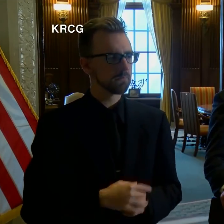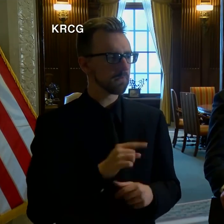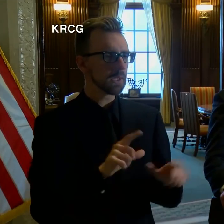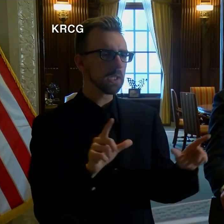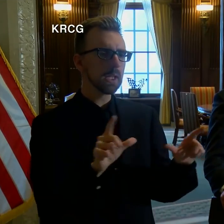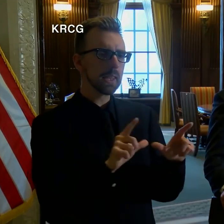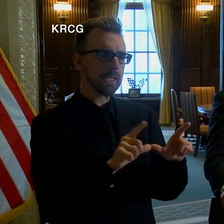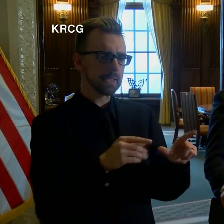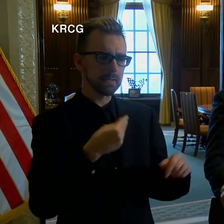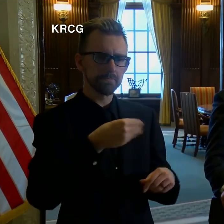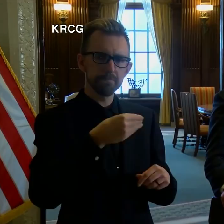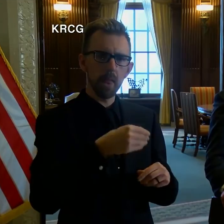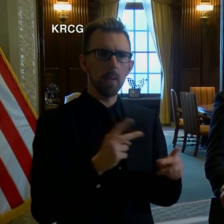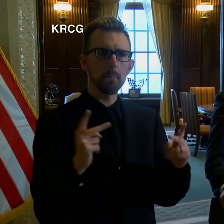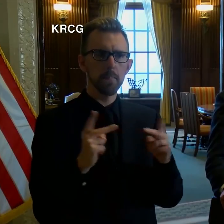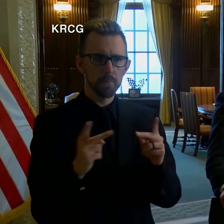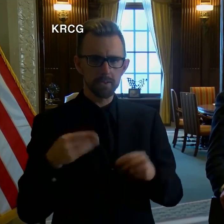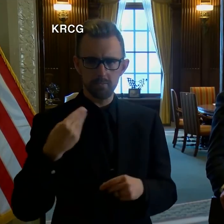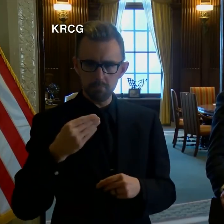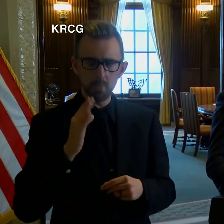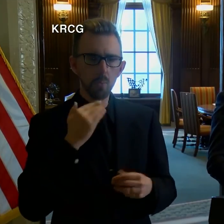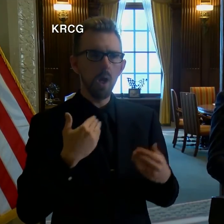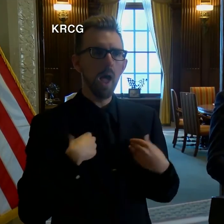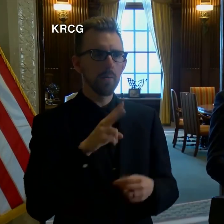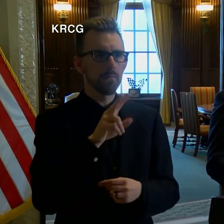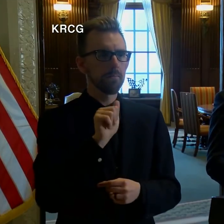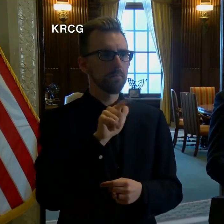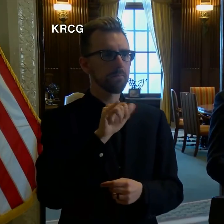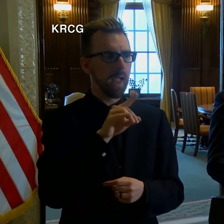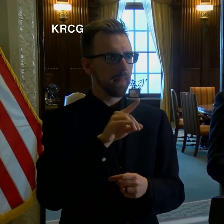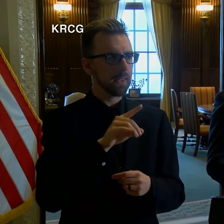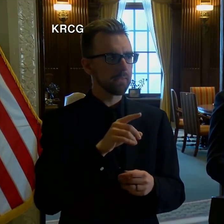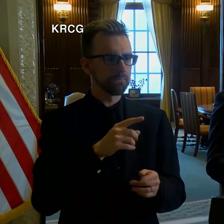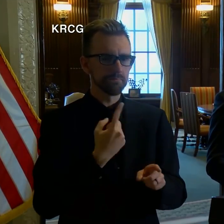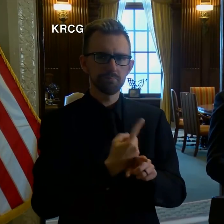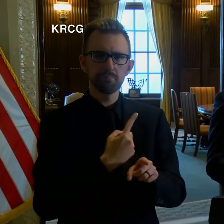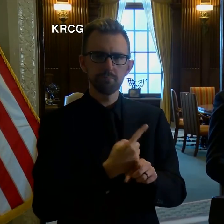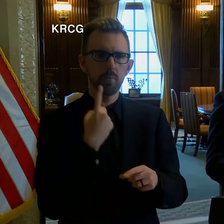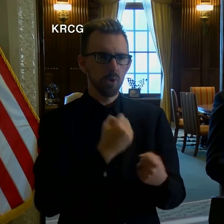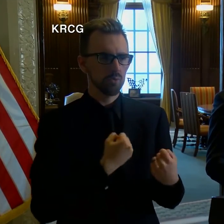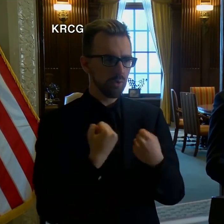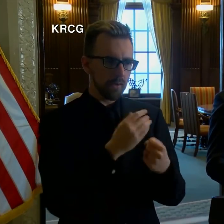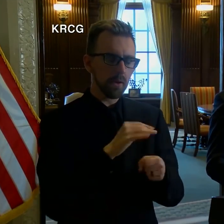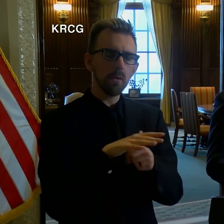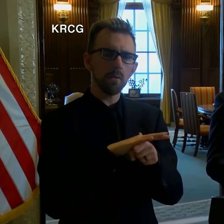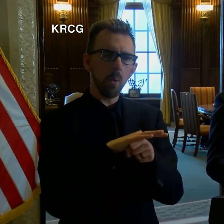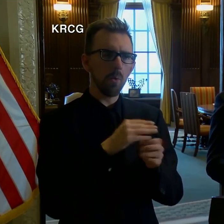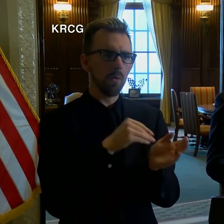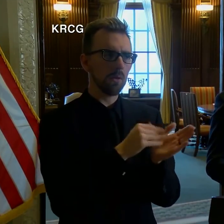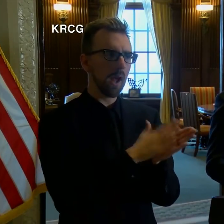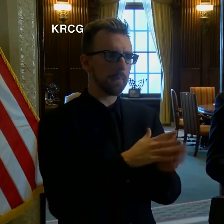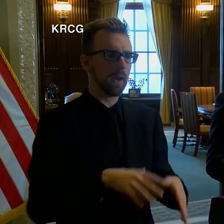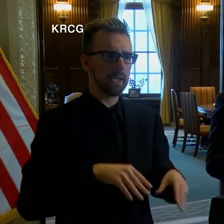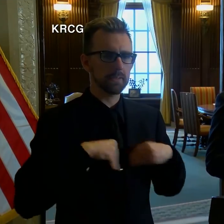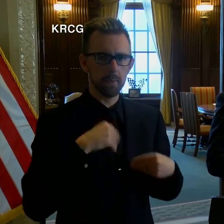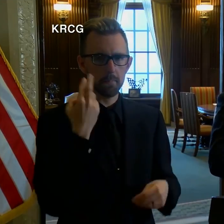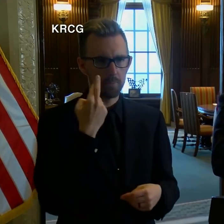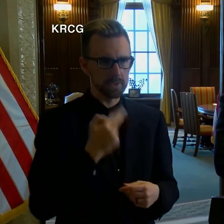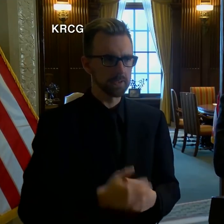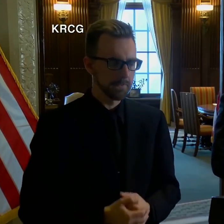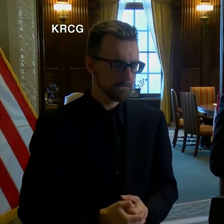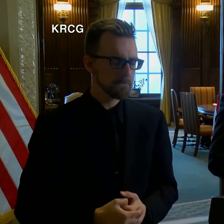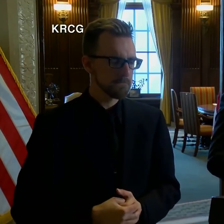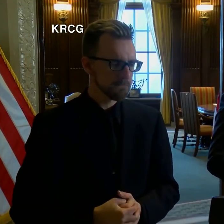licenses and permits will be considered to have valid status for driving and local document acceptance purposes.